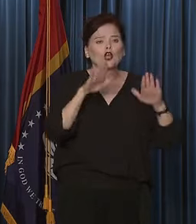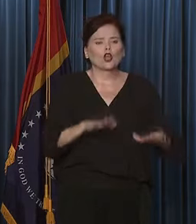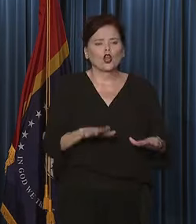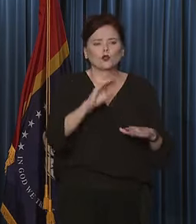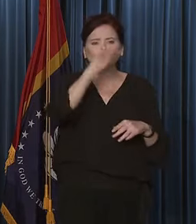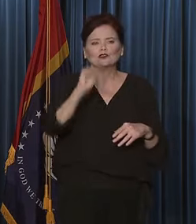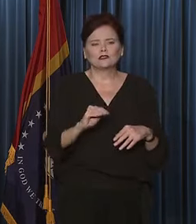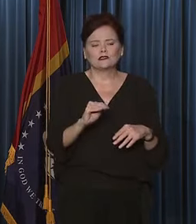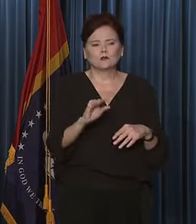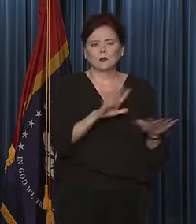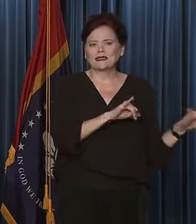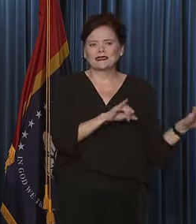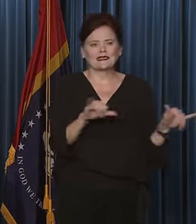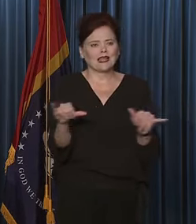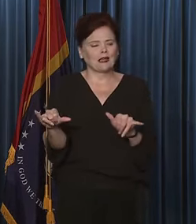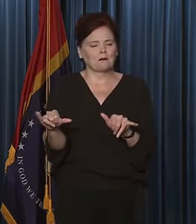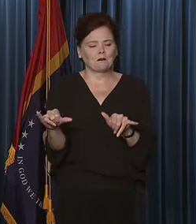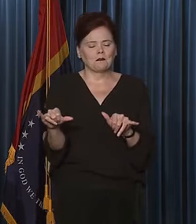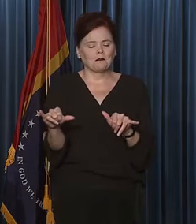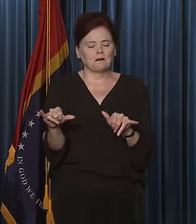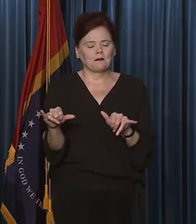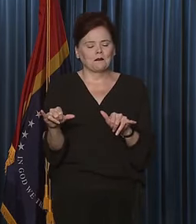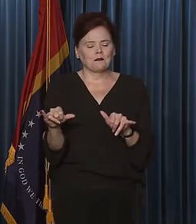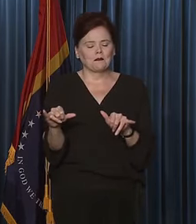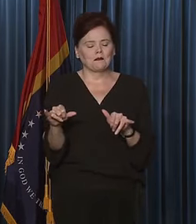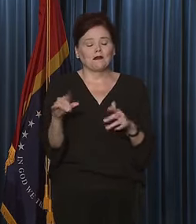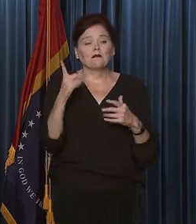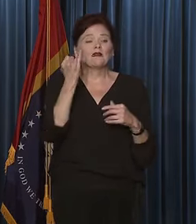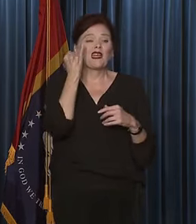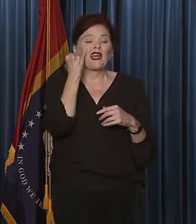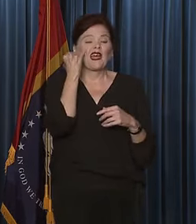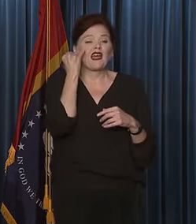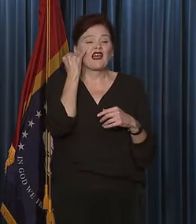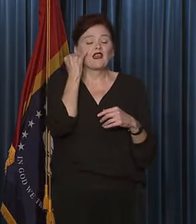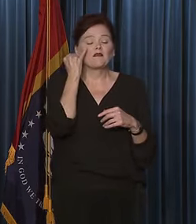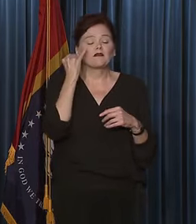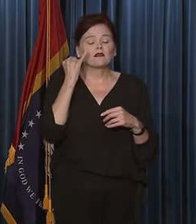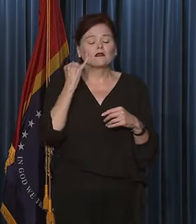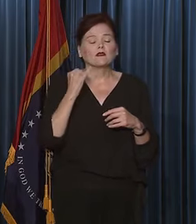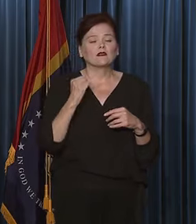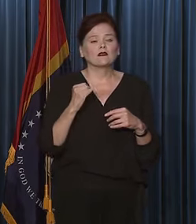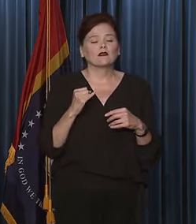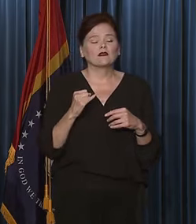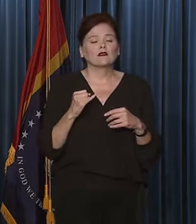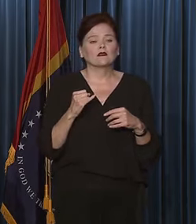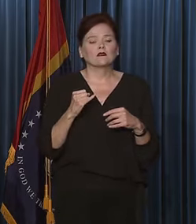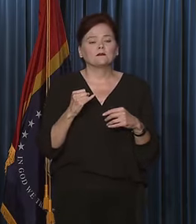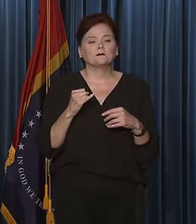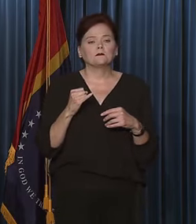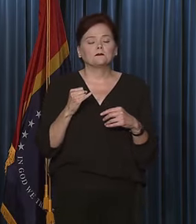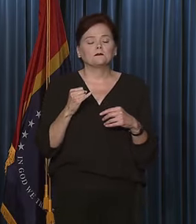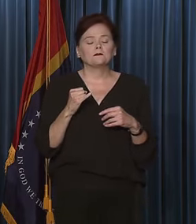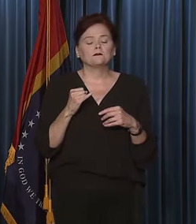lower percentage of their income. So, in other words, if you